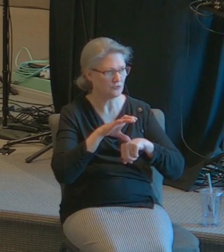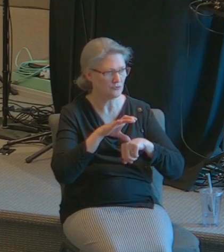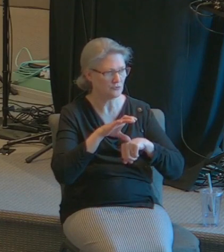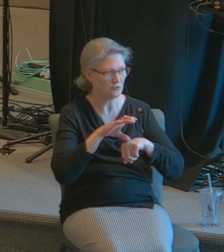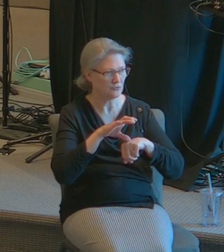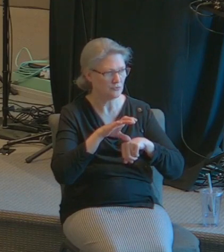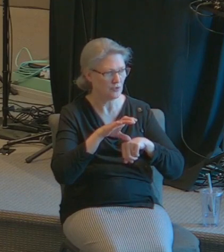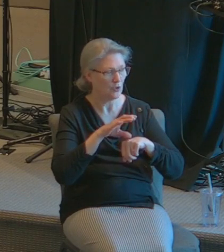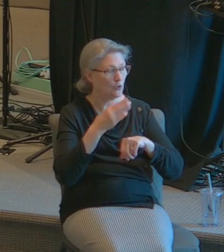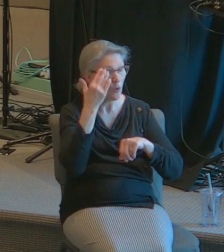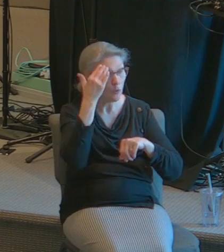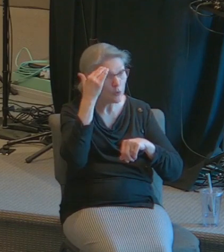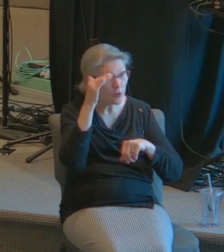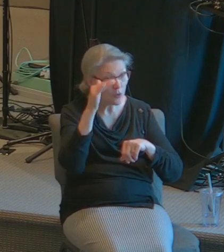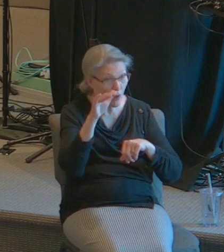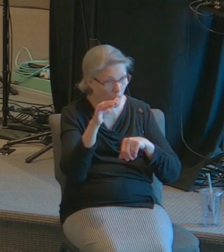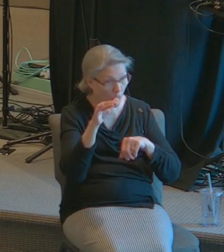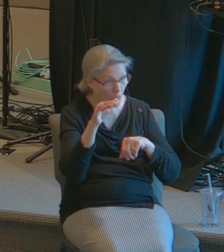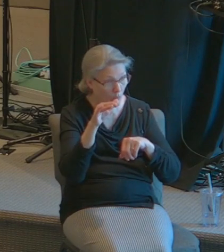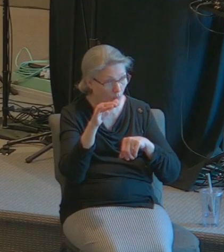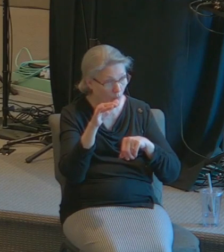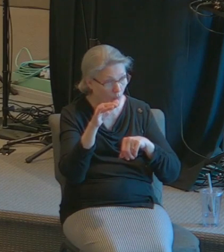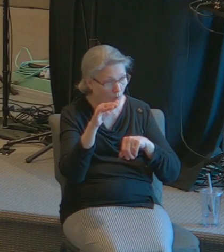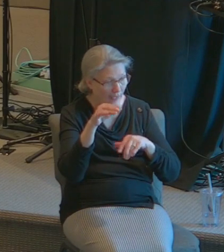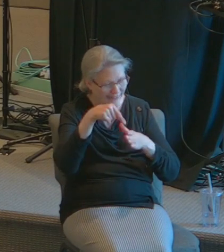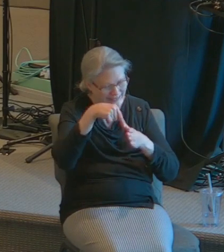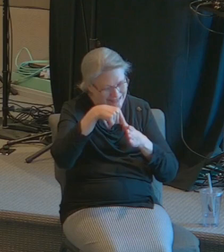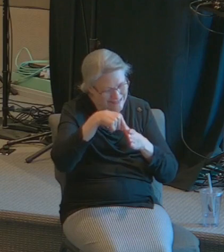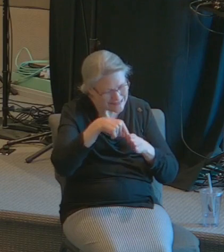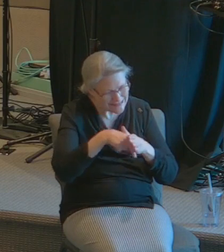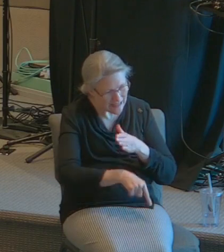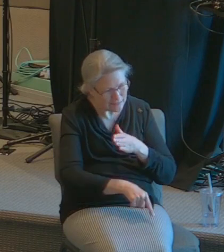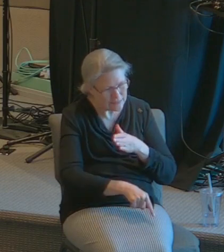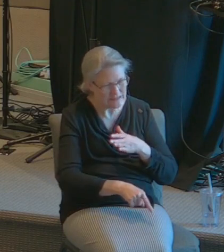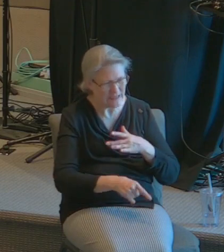you don't know the depths of